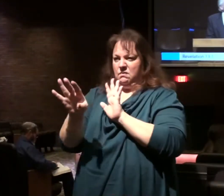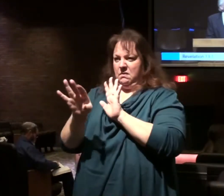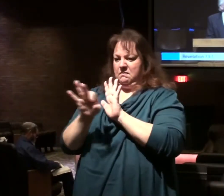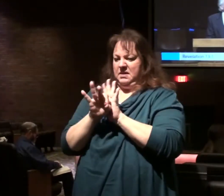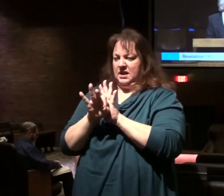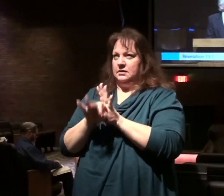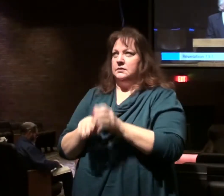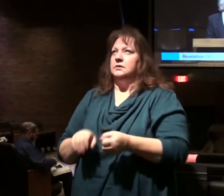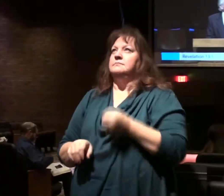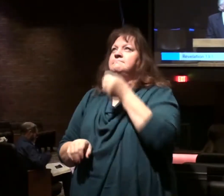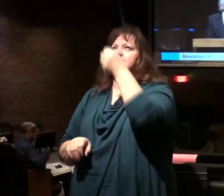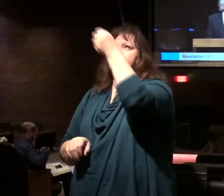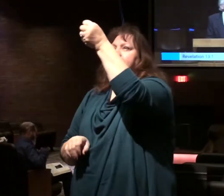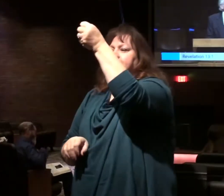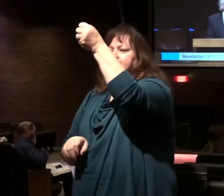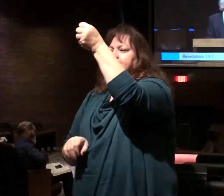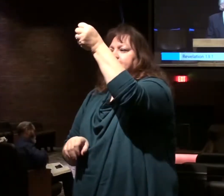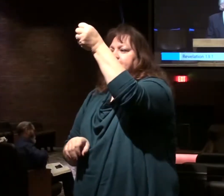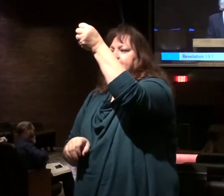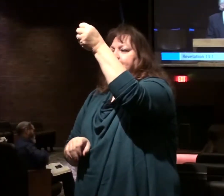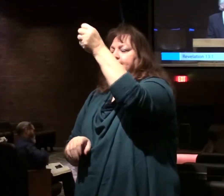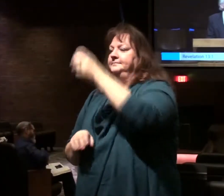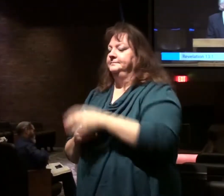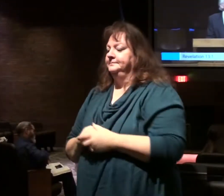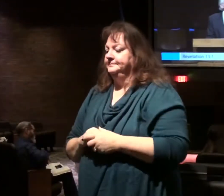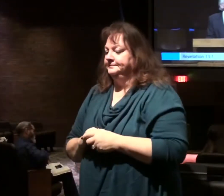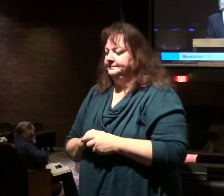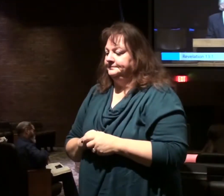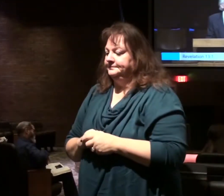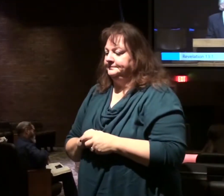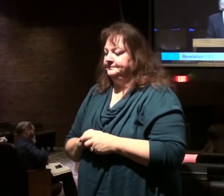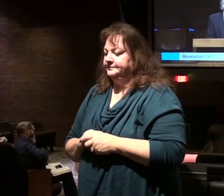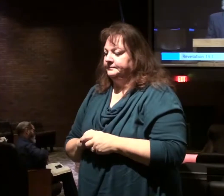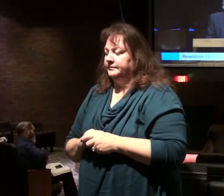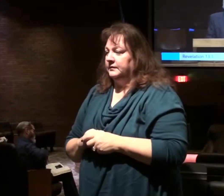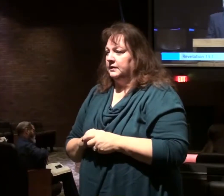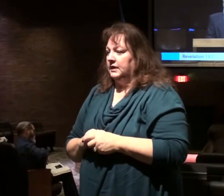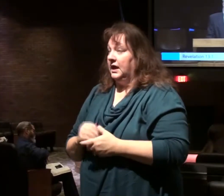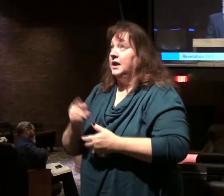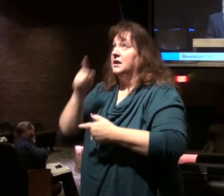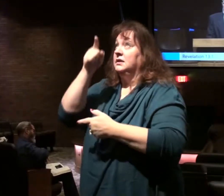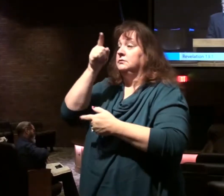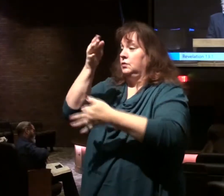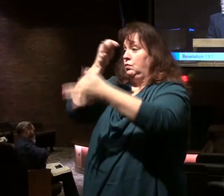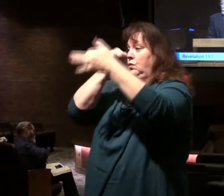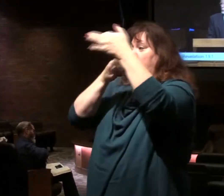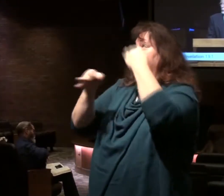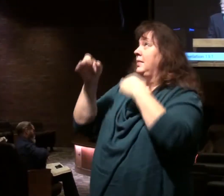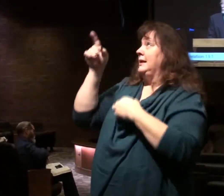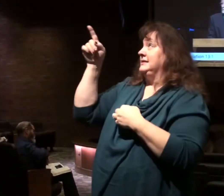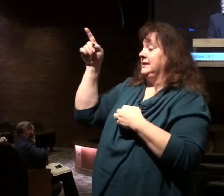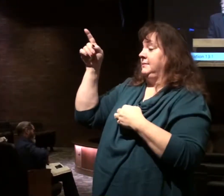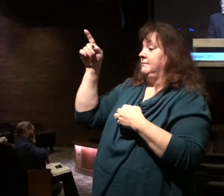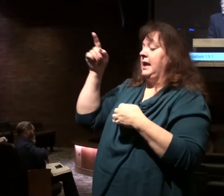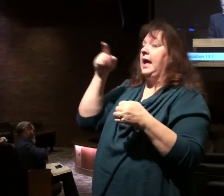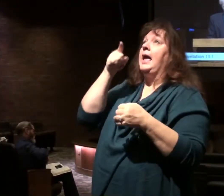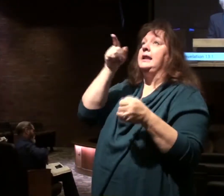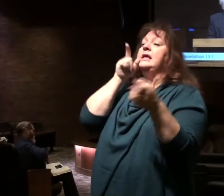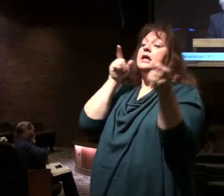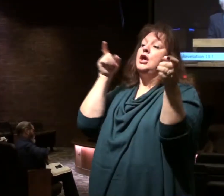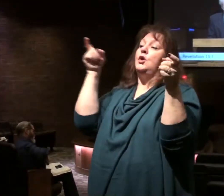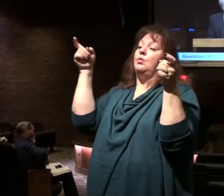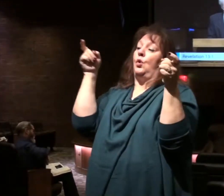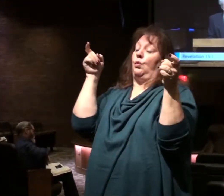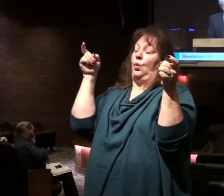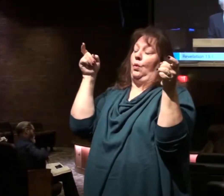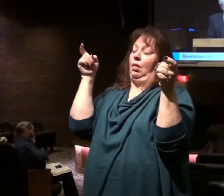place, put in place to replace Christ and rule over